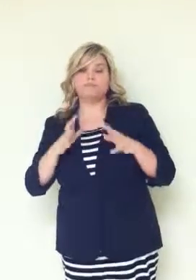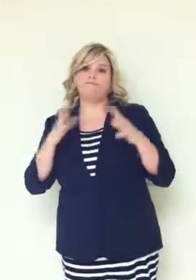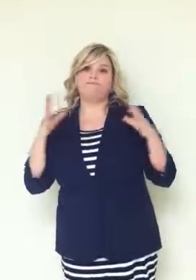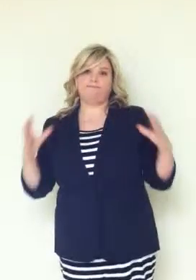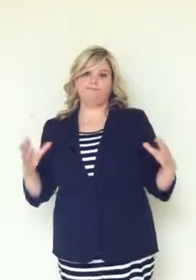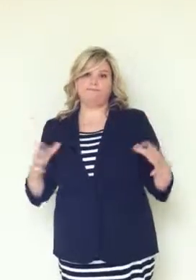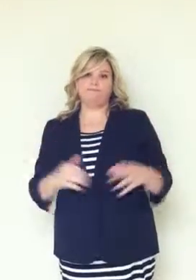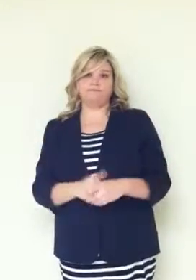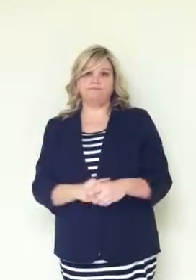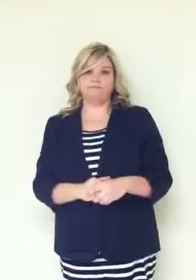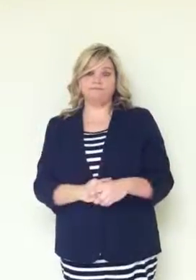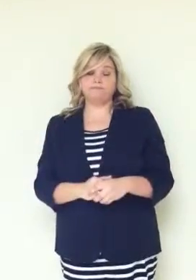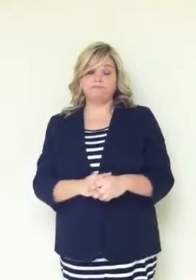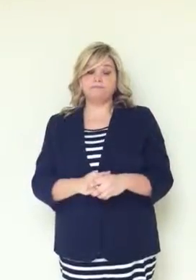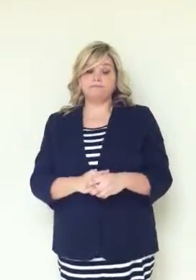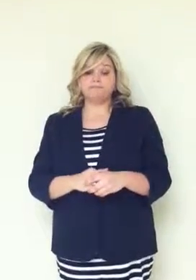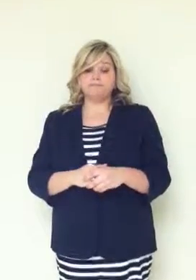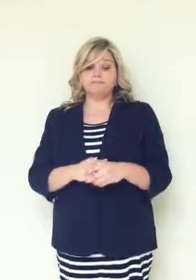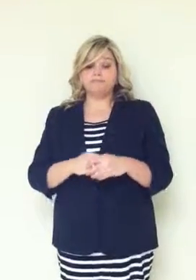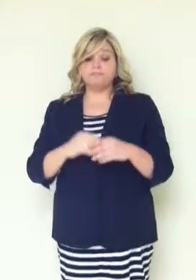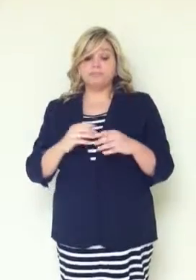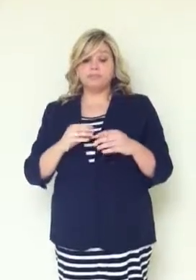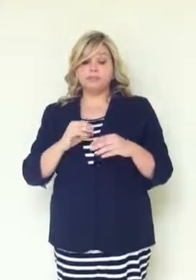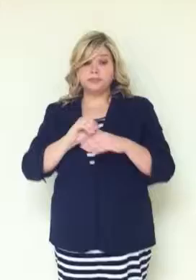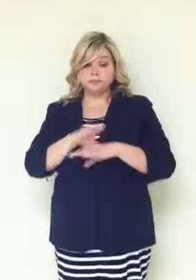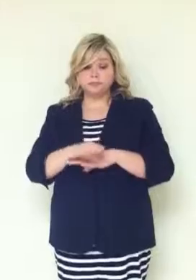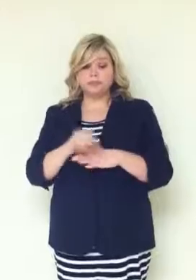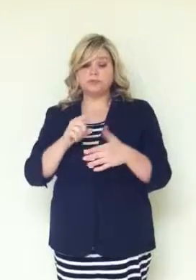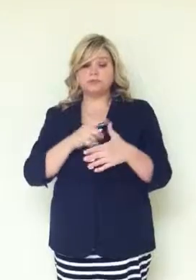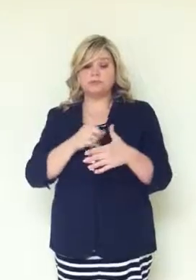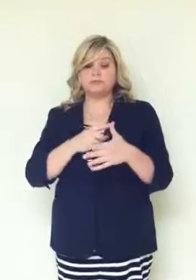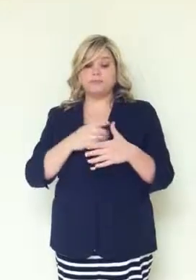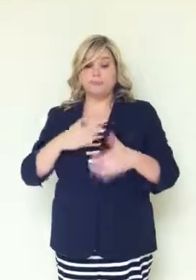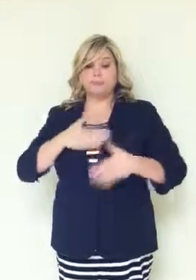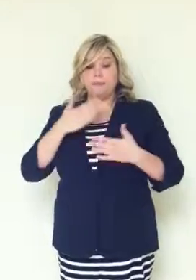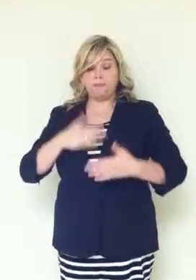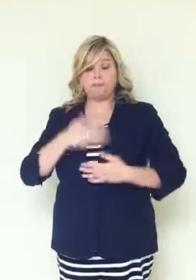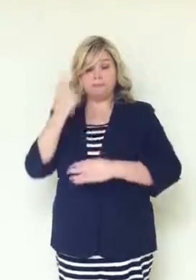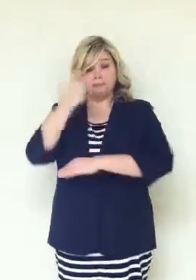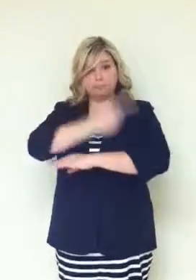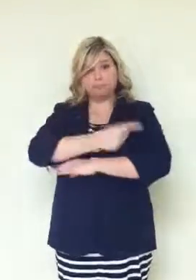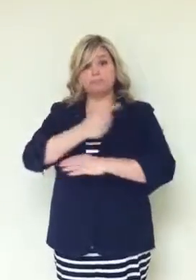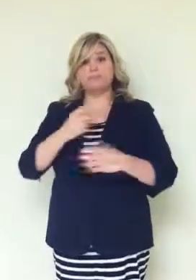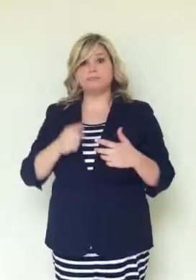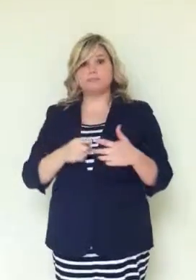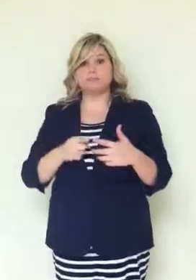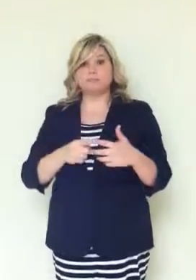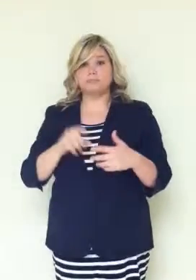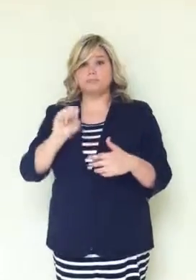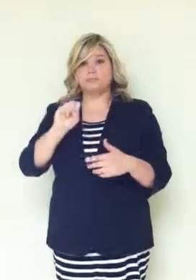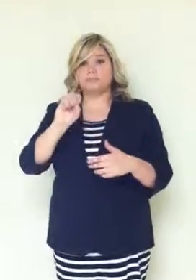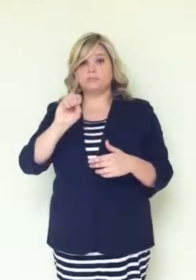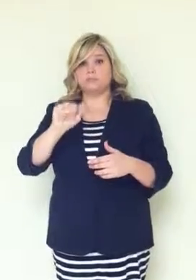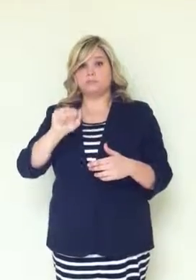Some of her contributions include Happy Days, Soap Opera Search for Tomorrow,